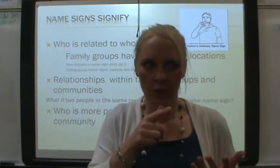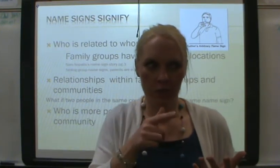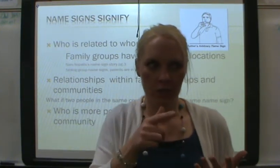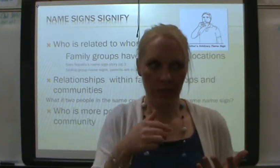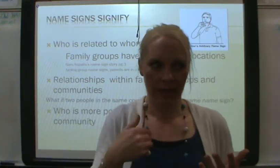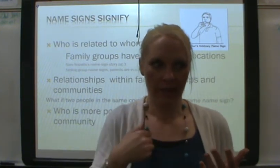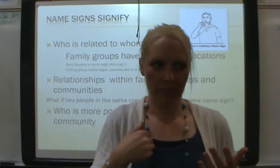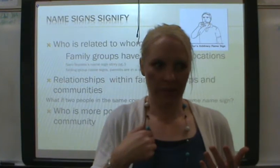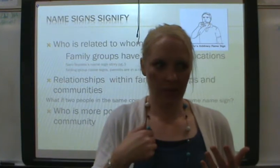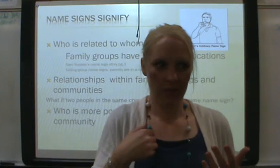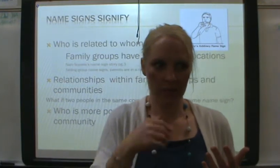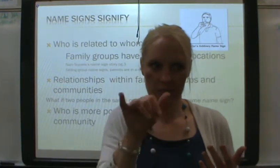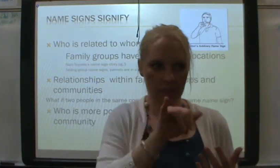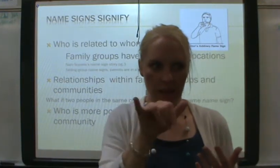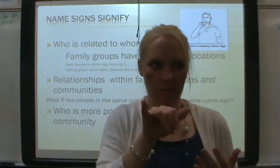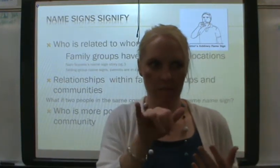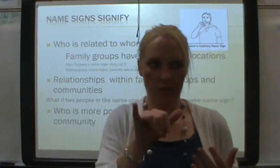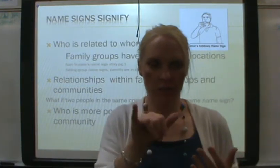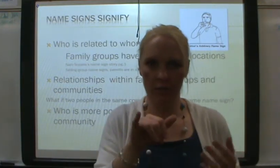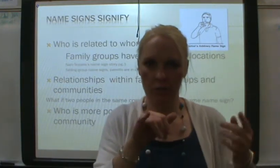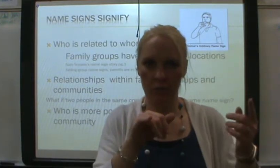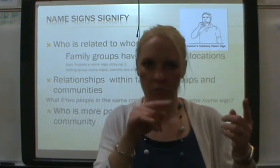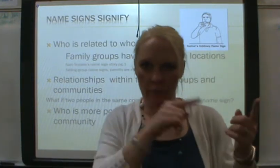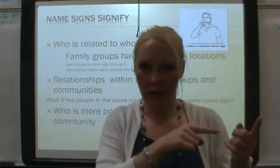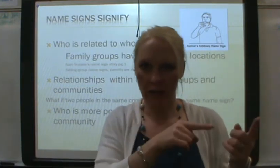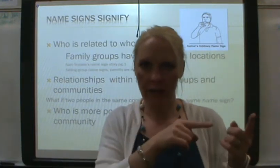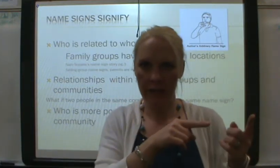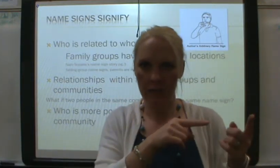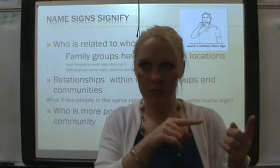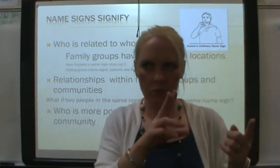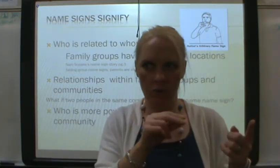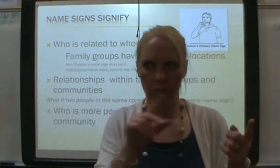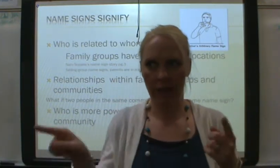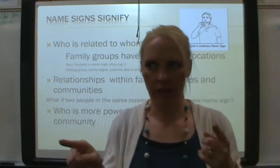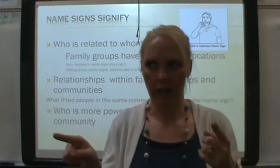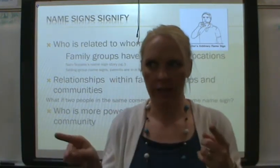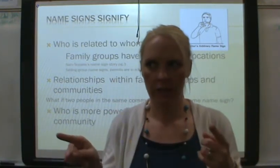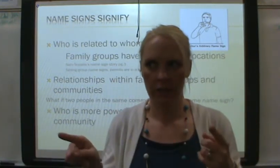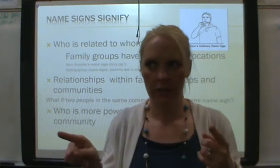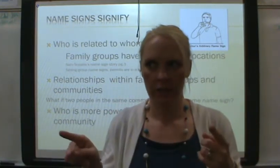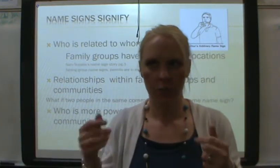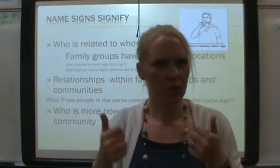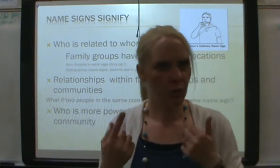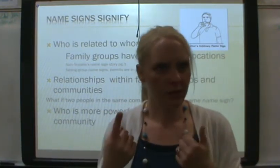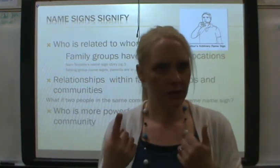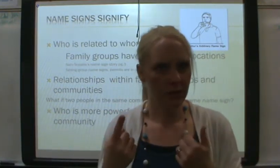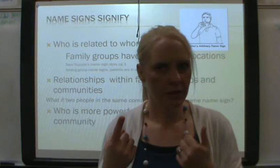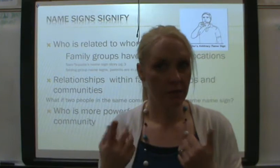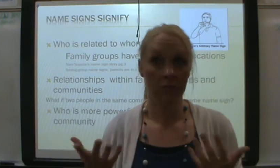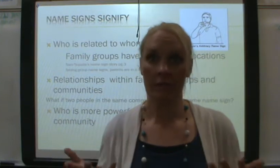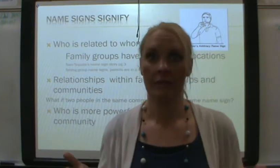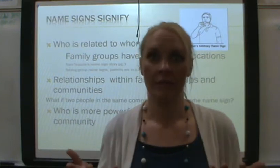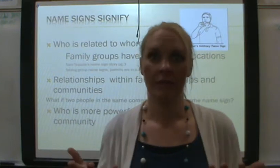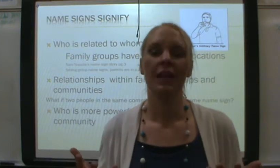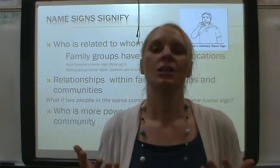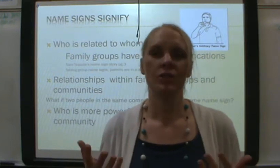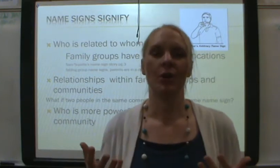Do you, like, have, like, the same, and you're like, that guy? No, that guy. Which one? So,